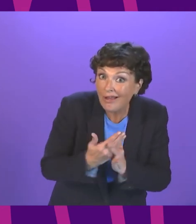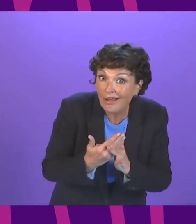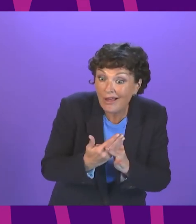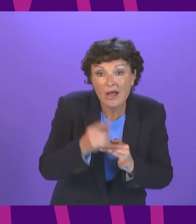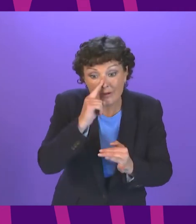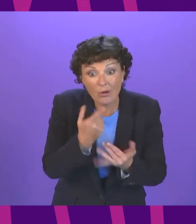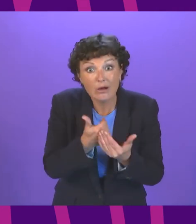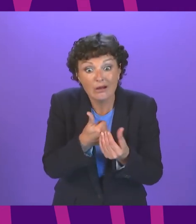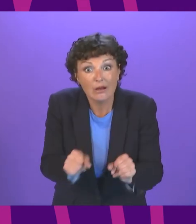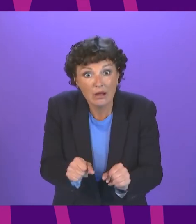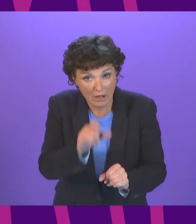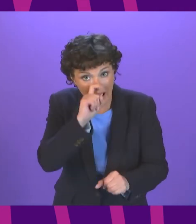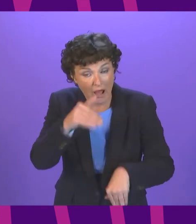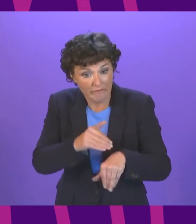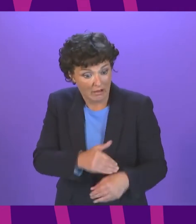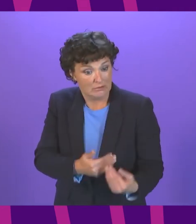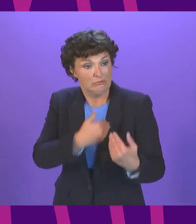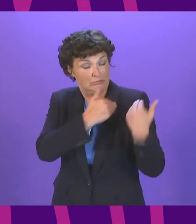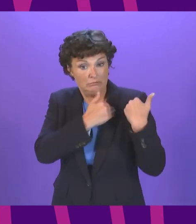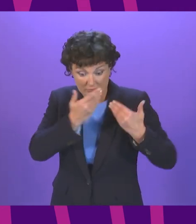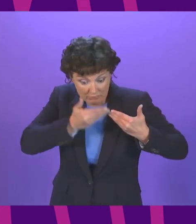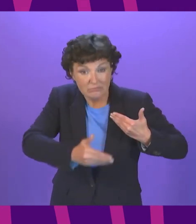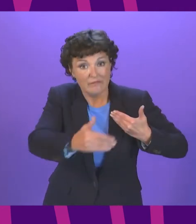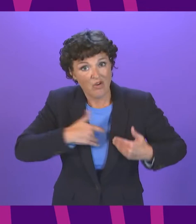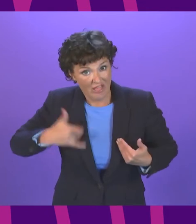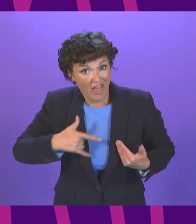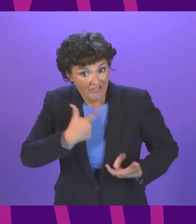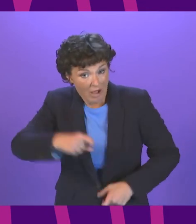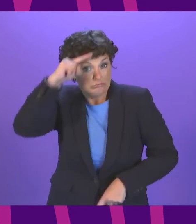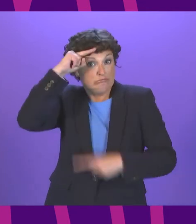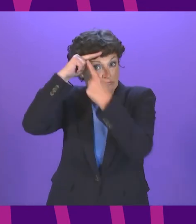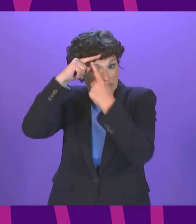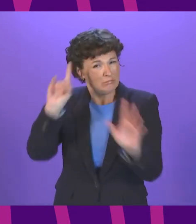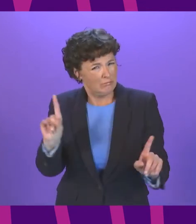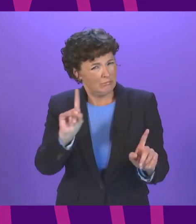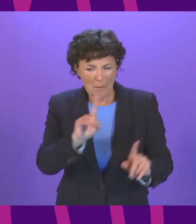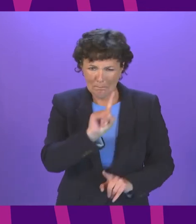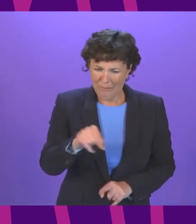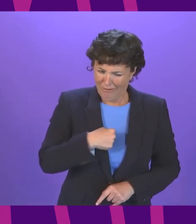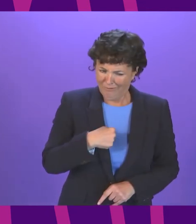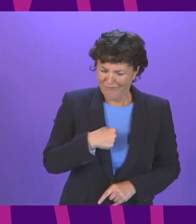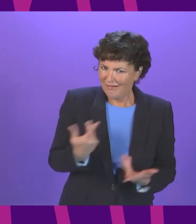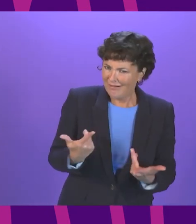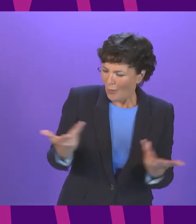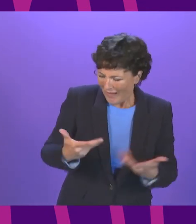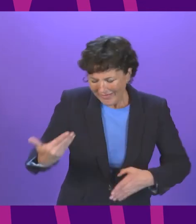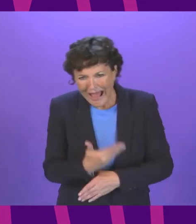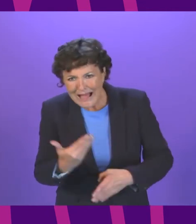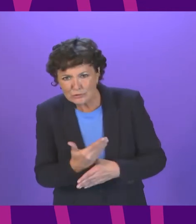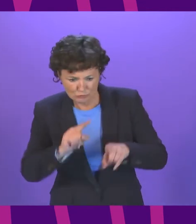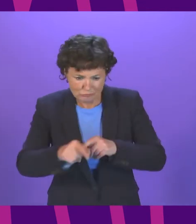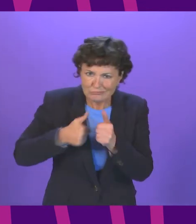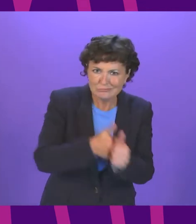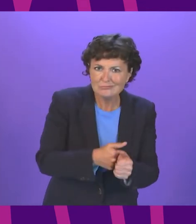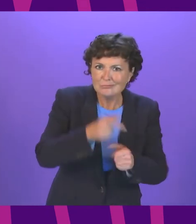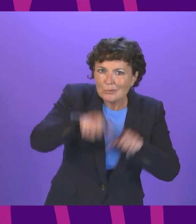their life chances and life outcomes but still despite this the action to support pupils and teachers to work against the disruption of the